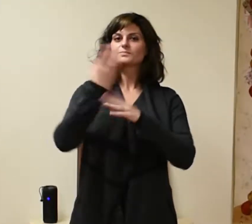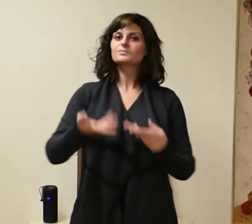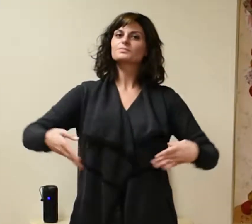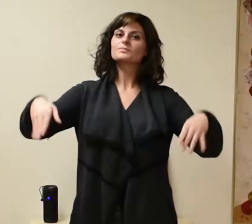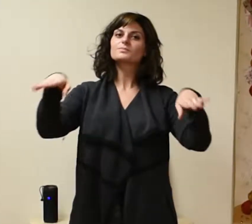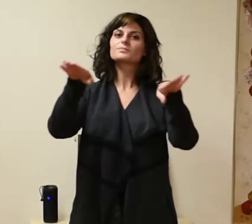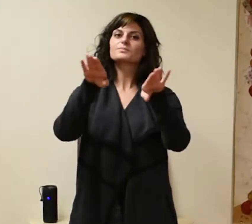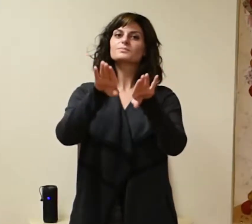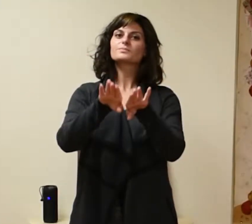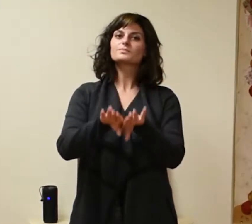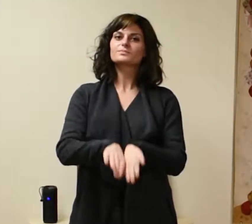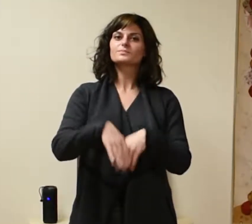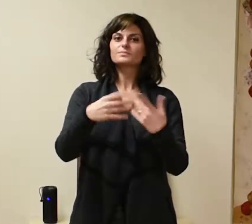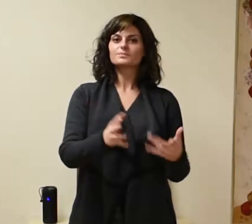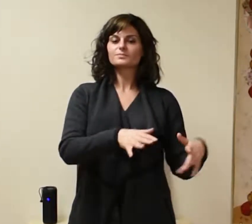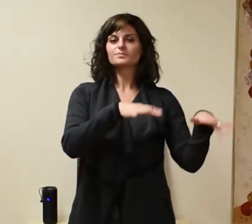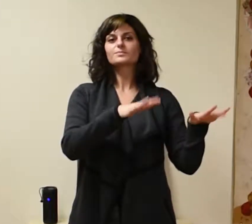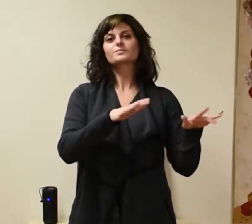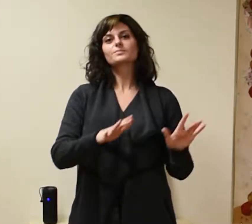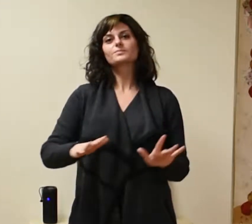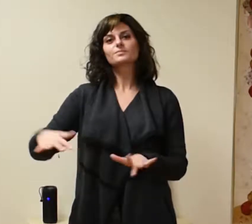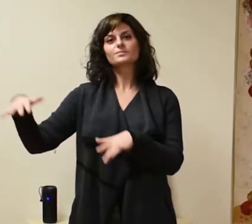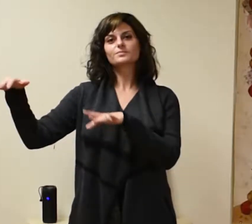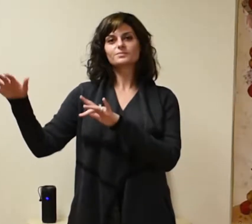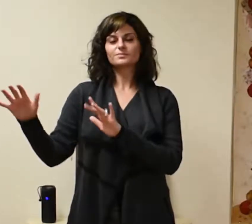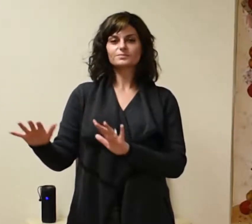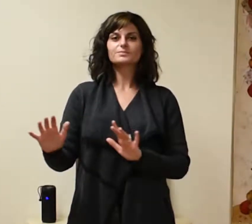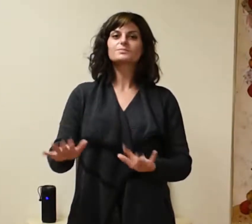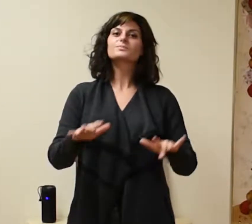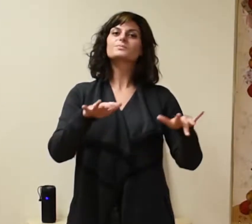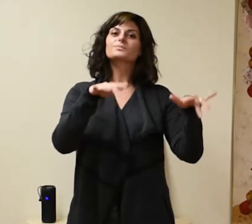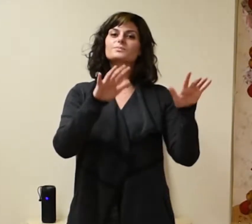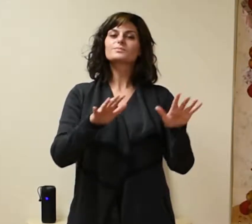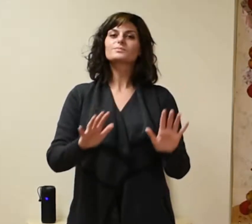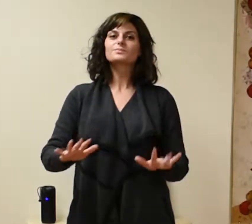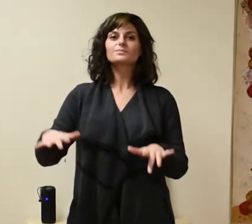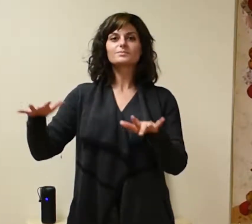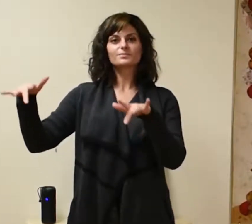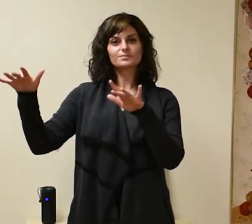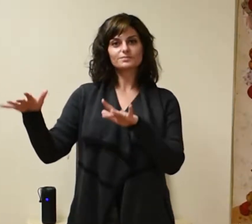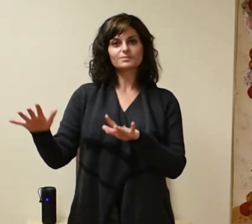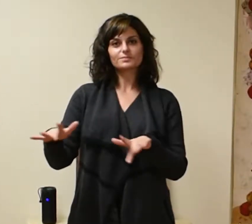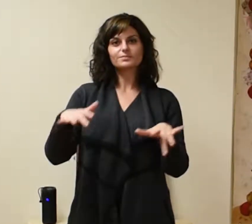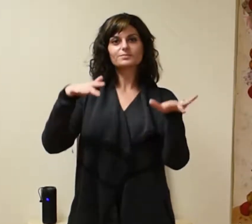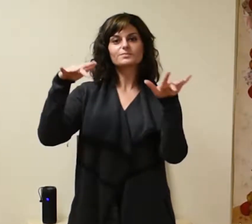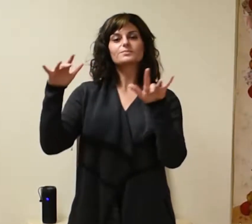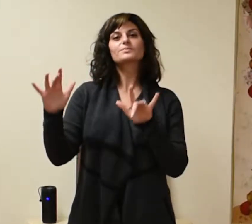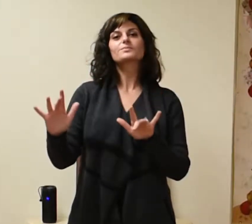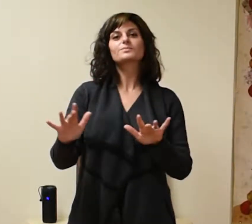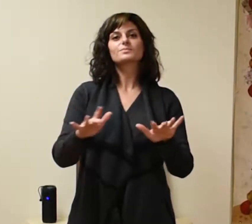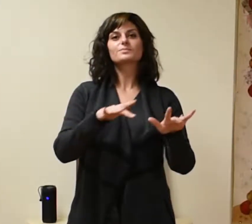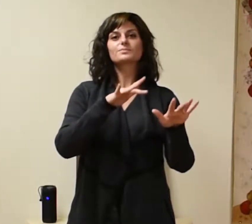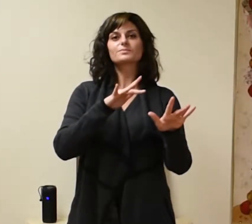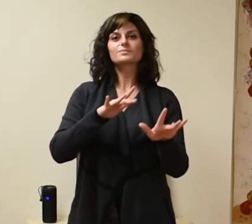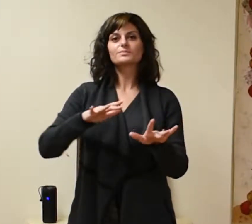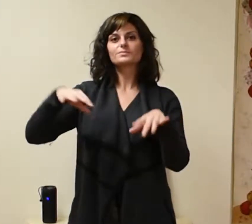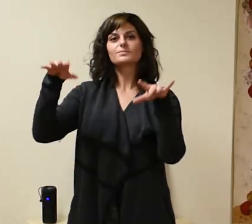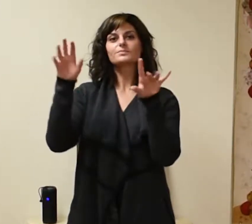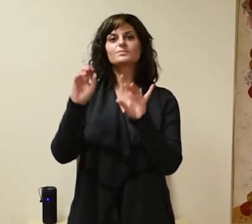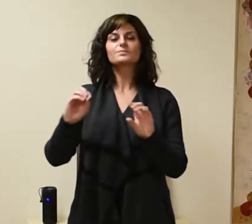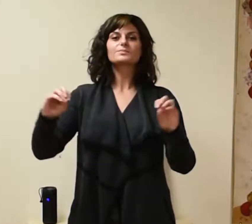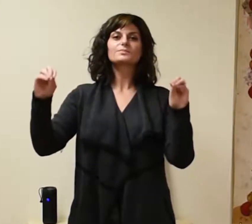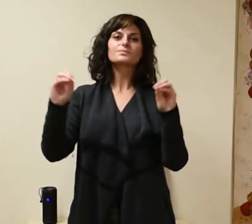forever,